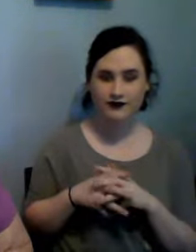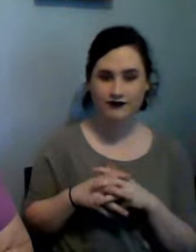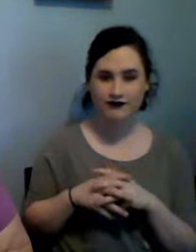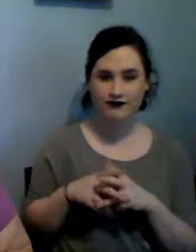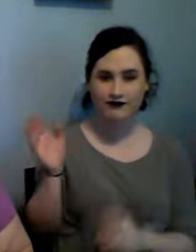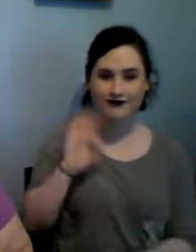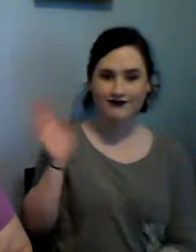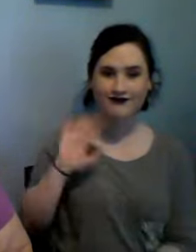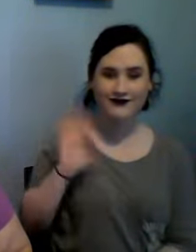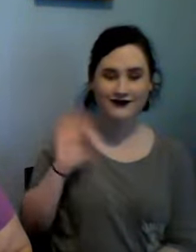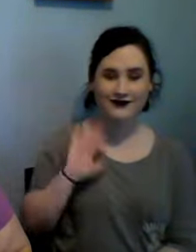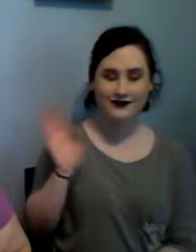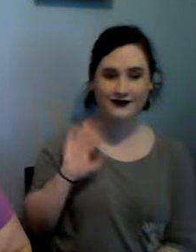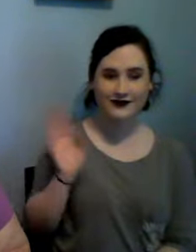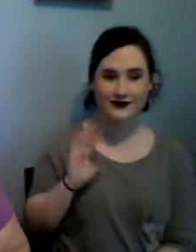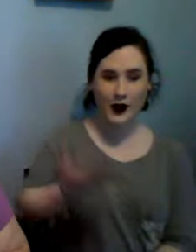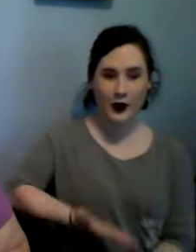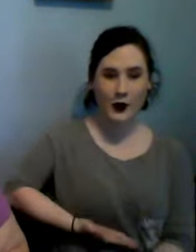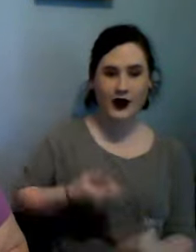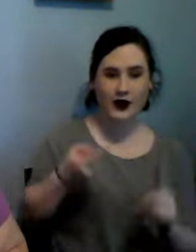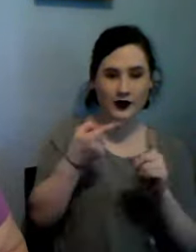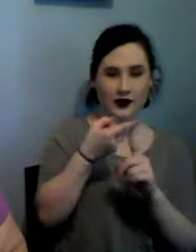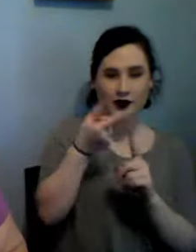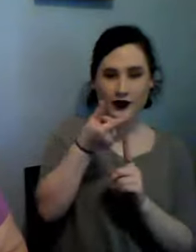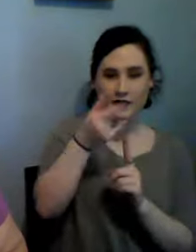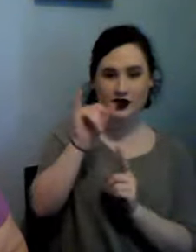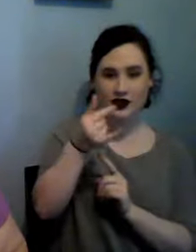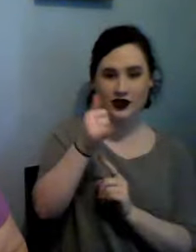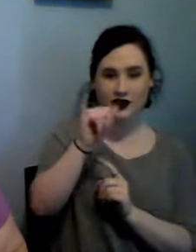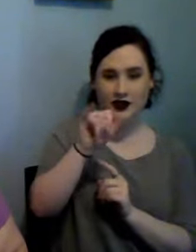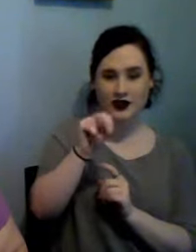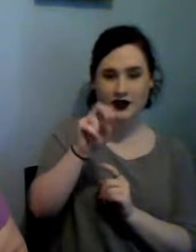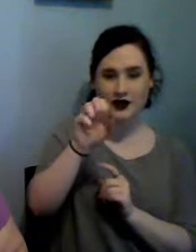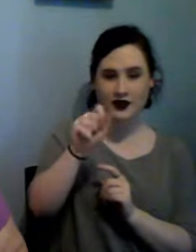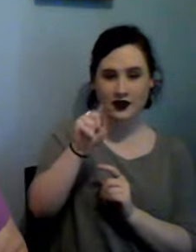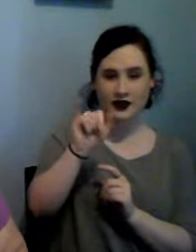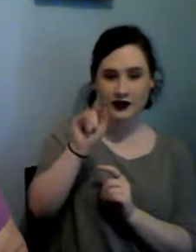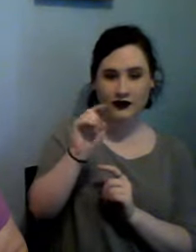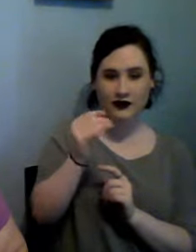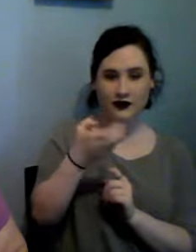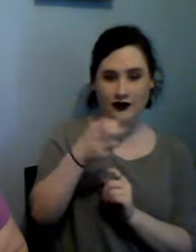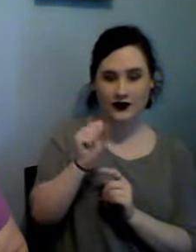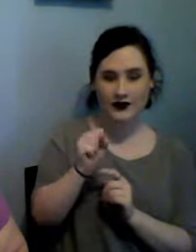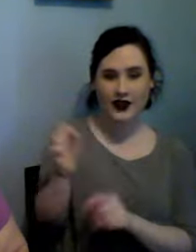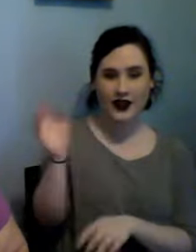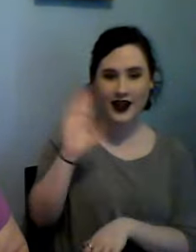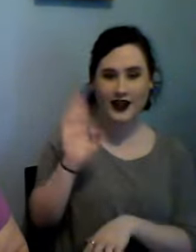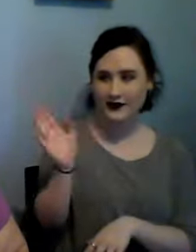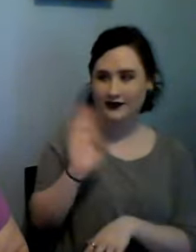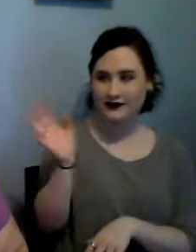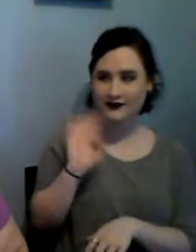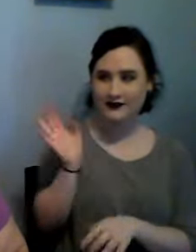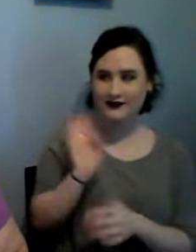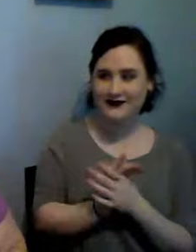hey hey hey welcome to Gigi and stitches hey